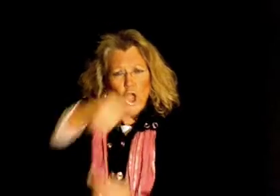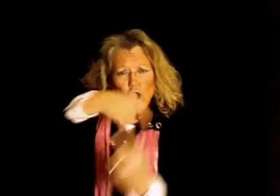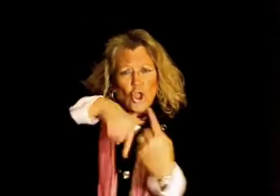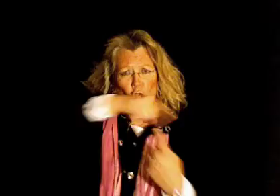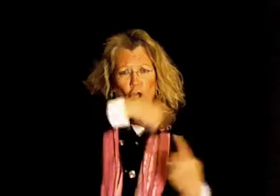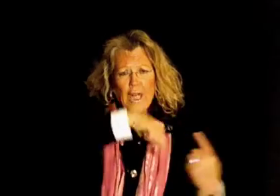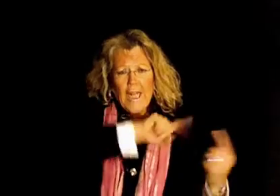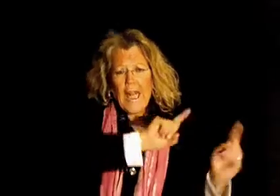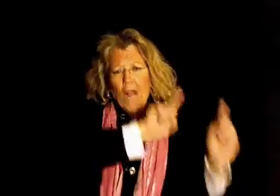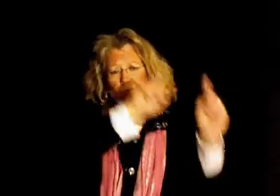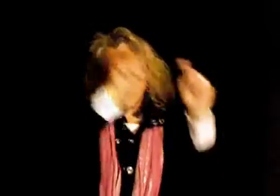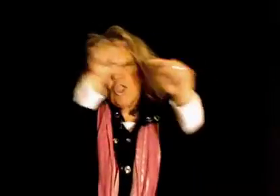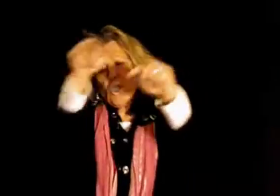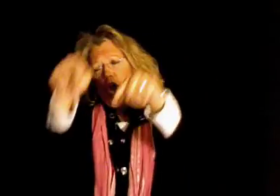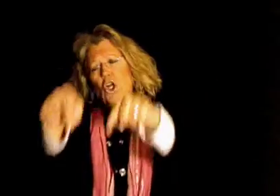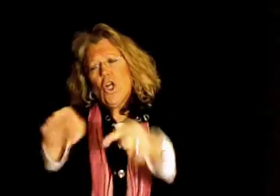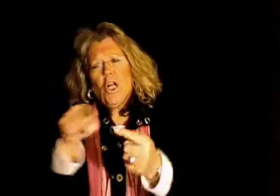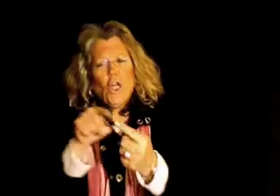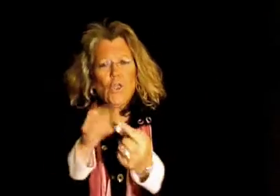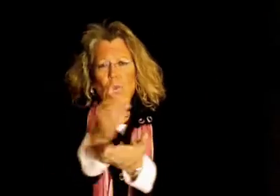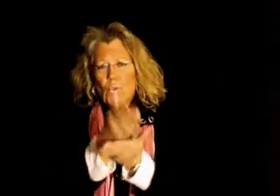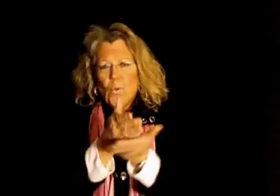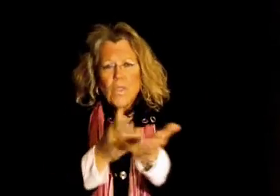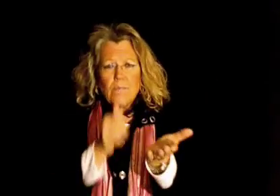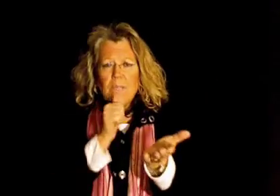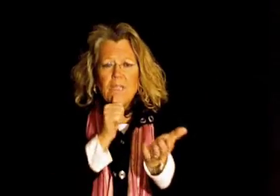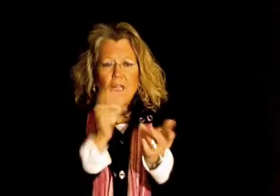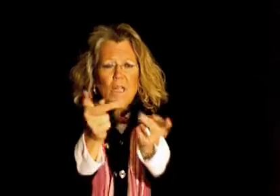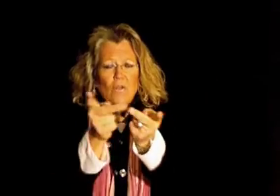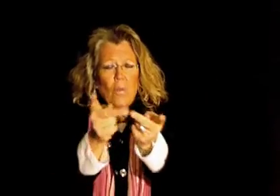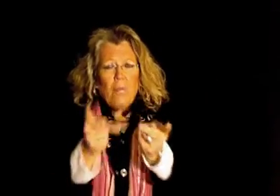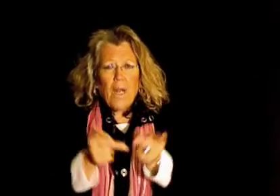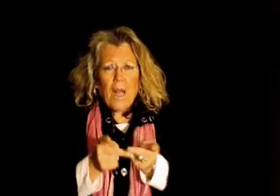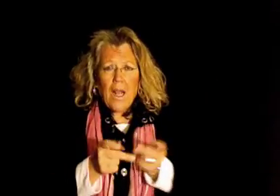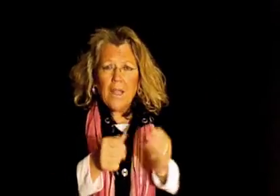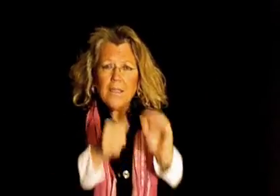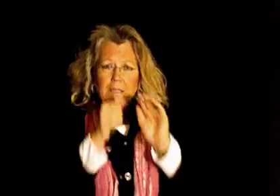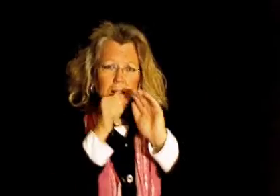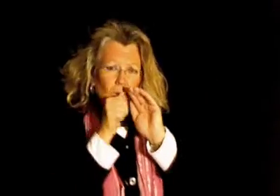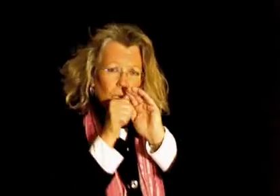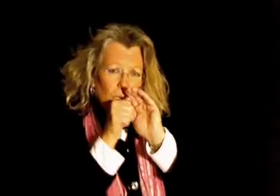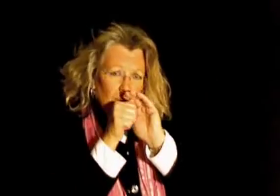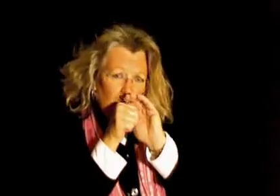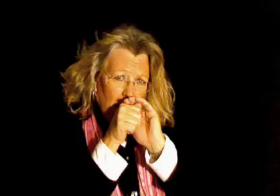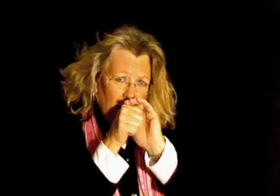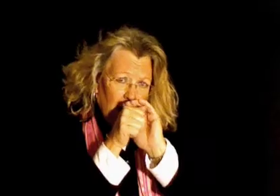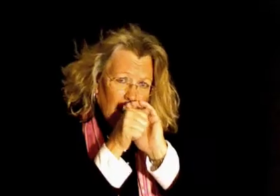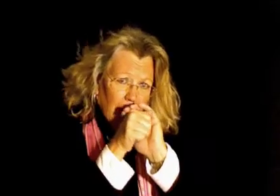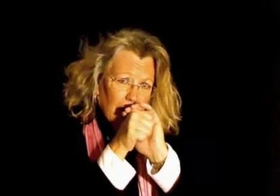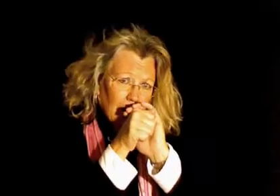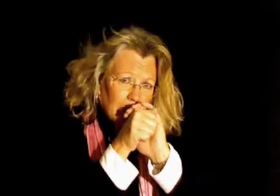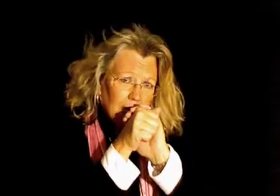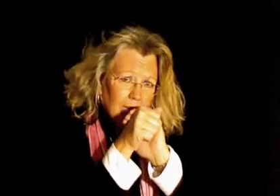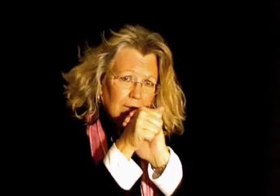Turning, returning to some secret place inside